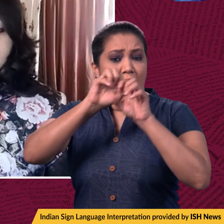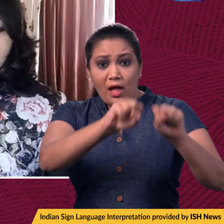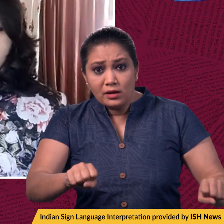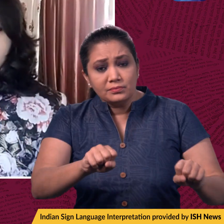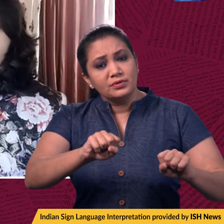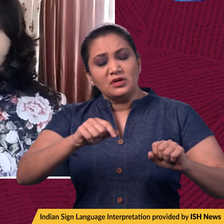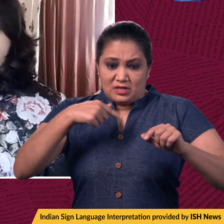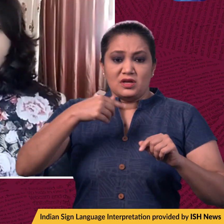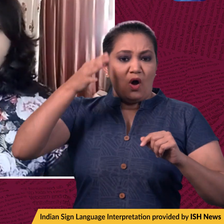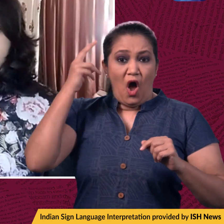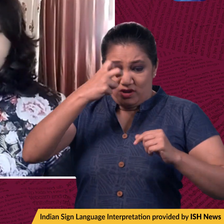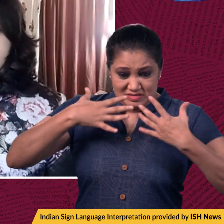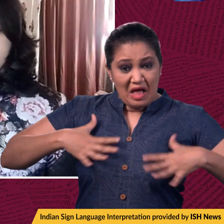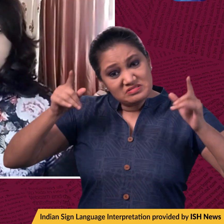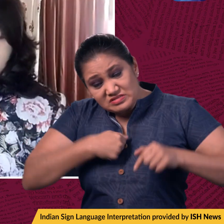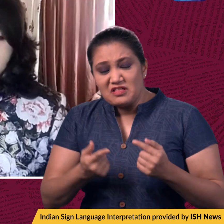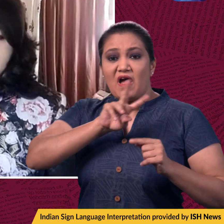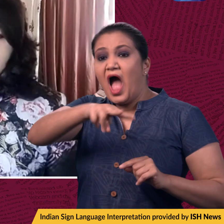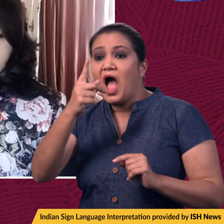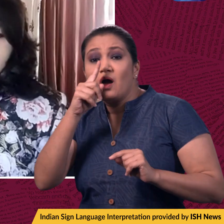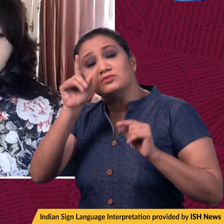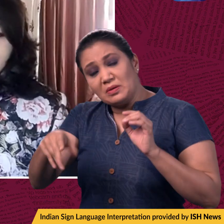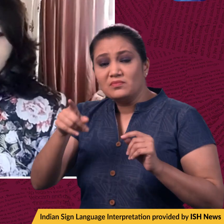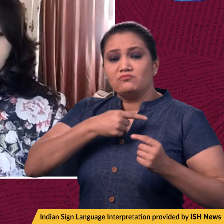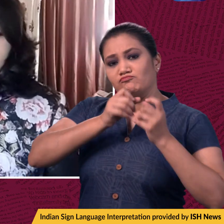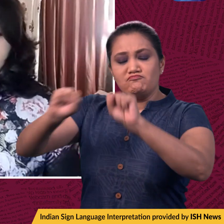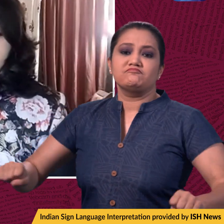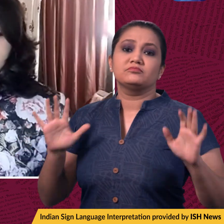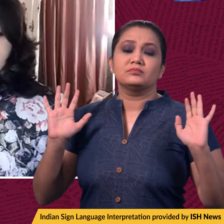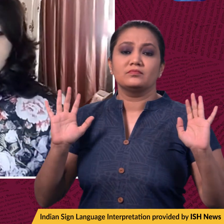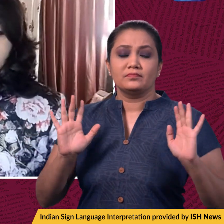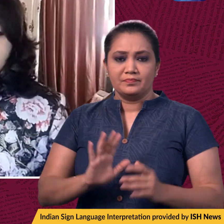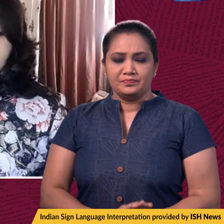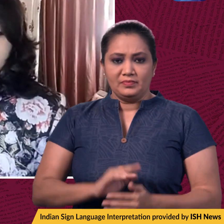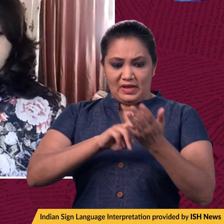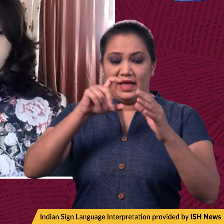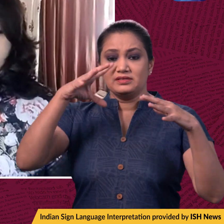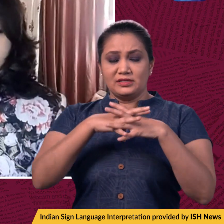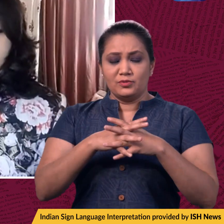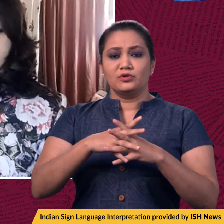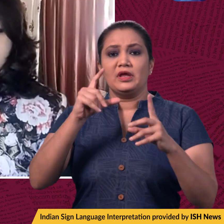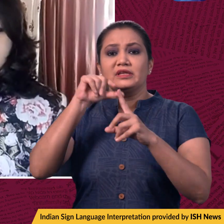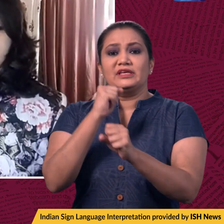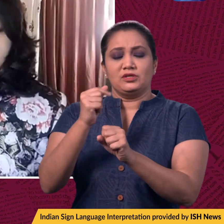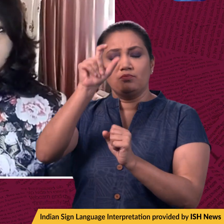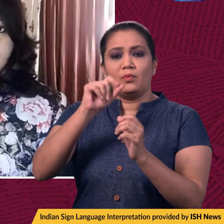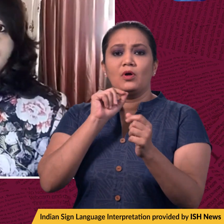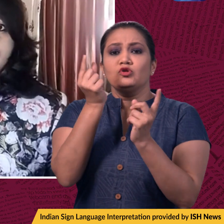himself rape a woman of that community. Now, the NCW chairperson has written to the Director General of Police, Uttar Pradesh,